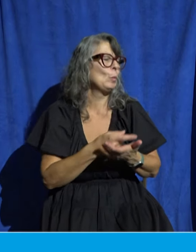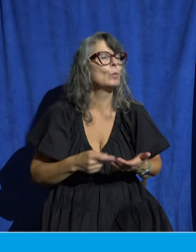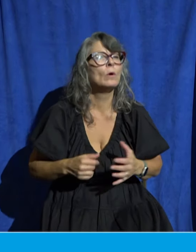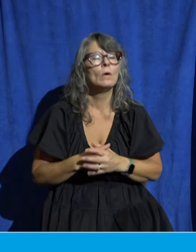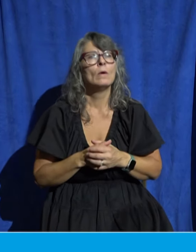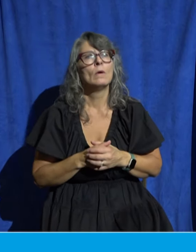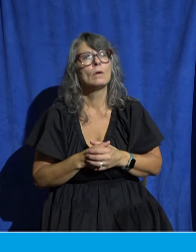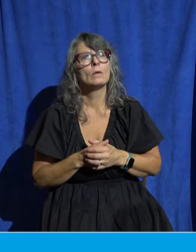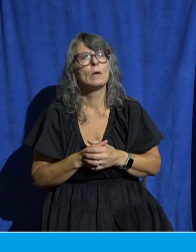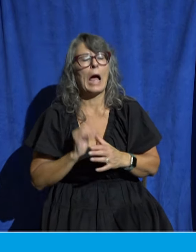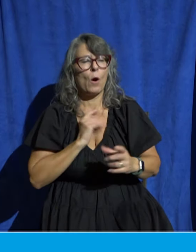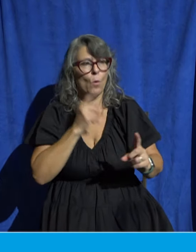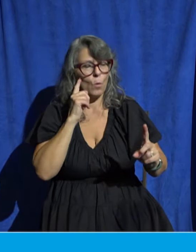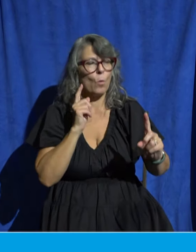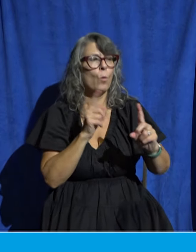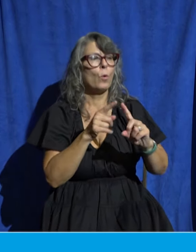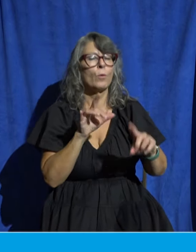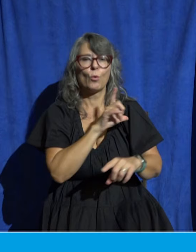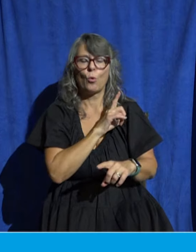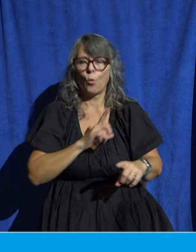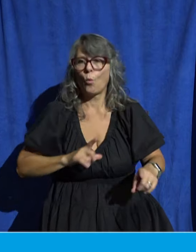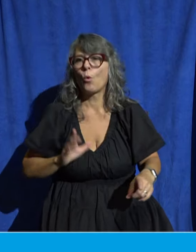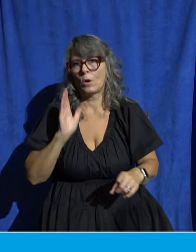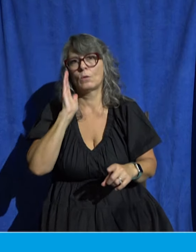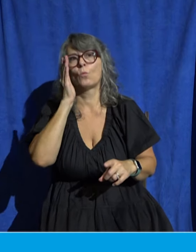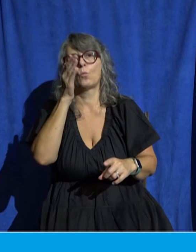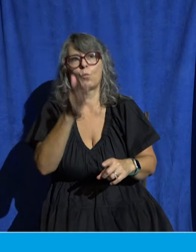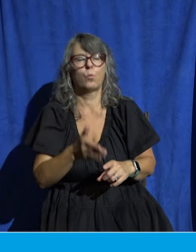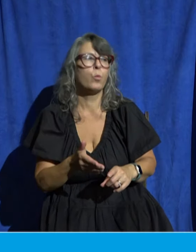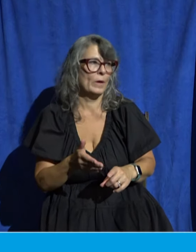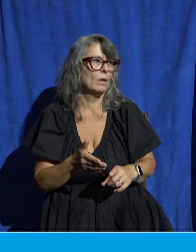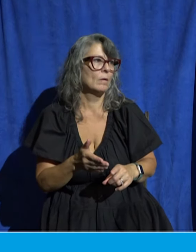the Lord raises up at least 503 people to help